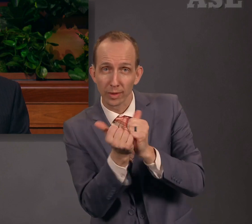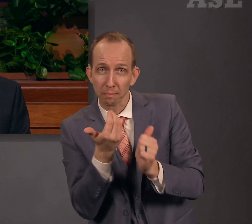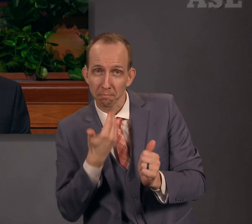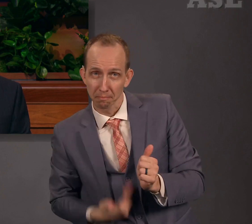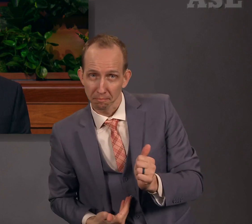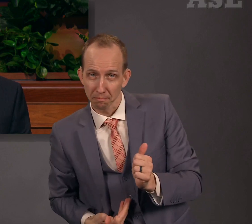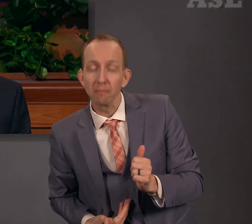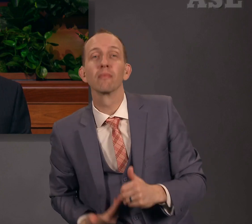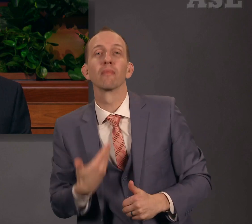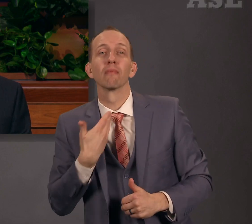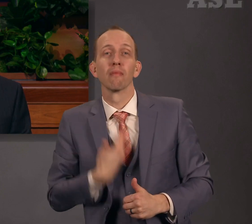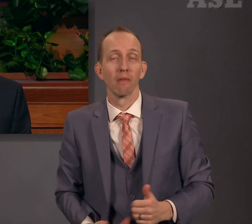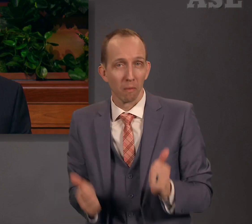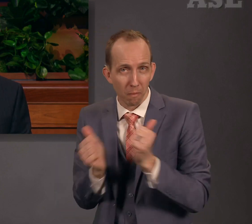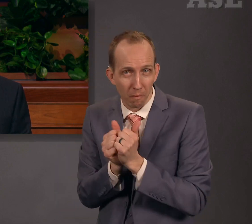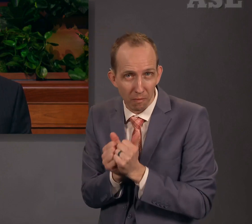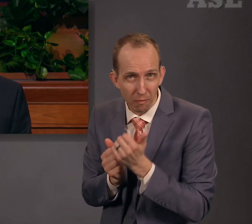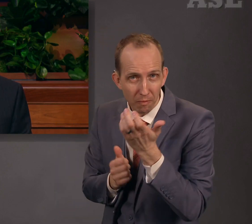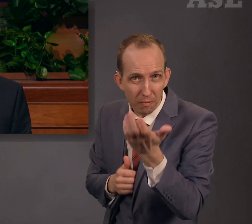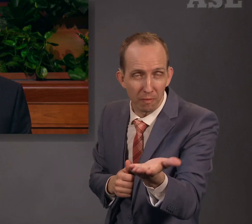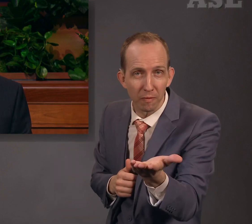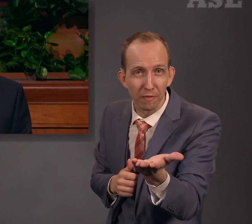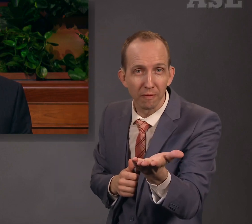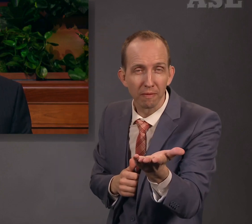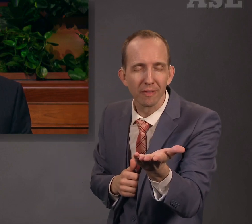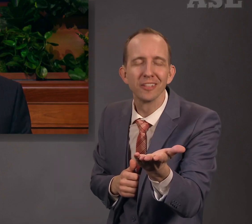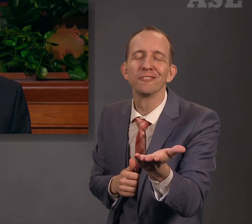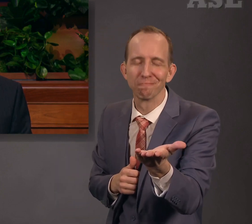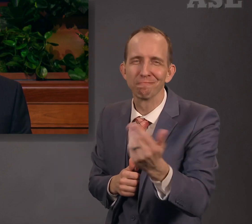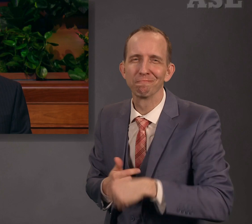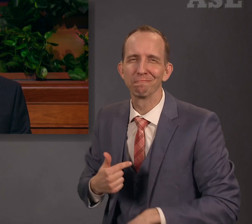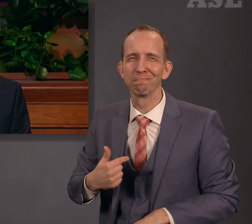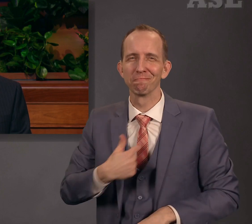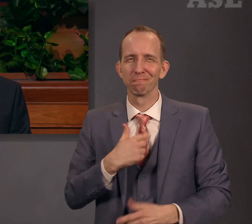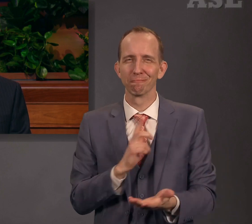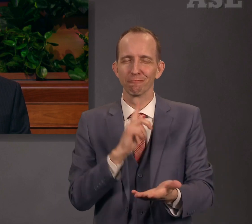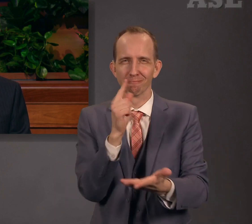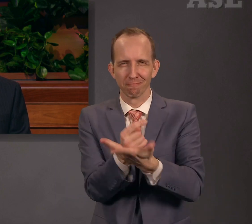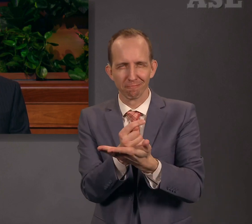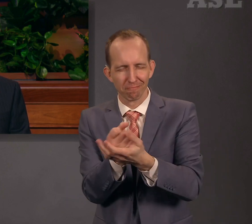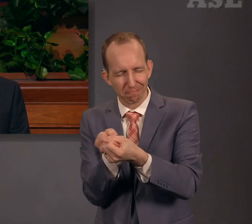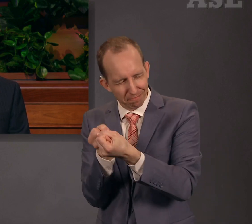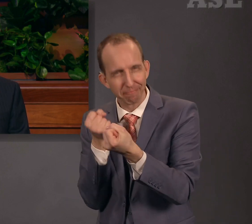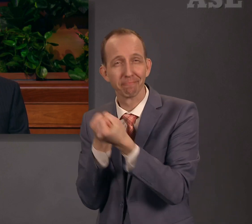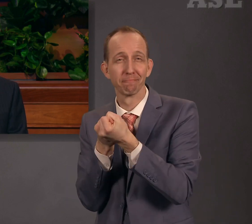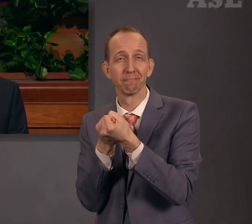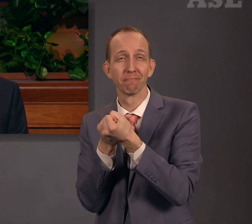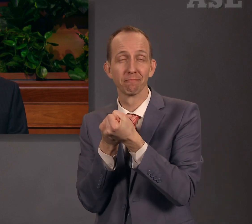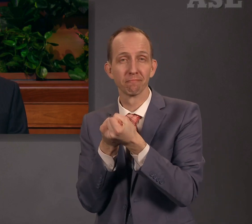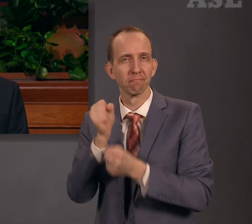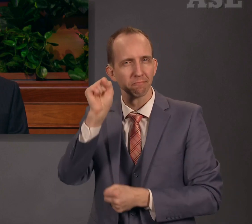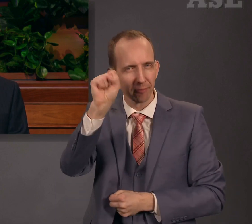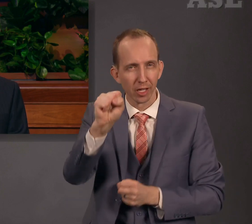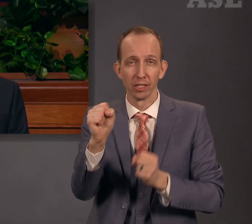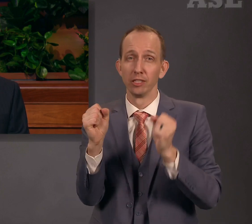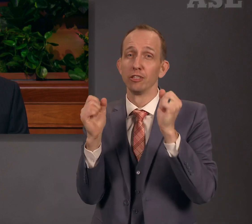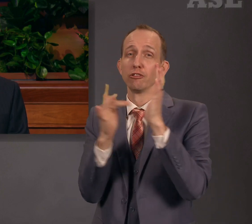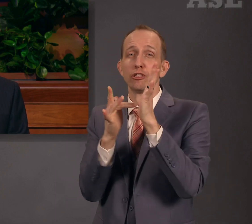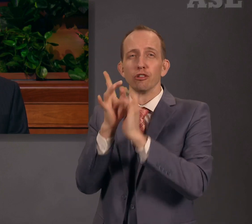and I in you. And I testify, the Savior's promise to abide in us is